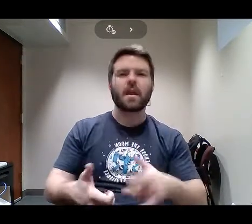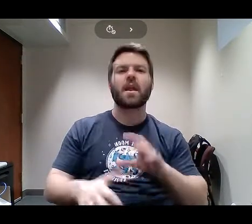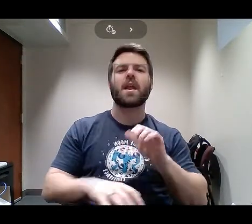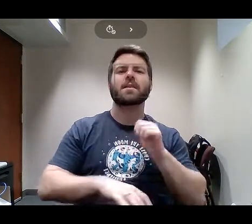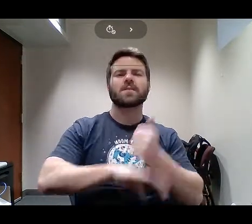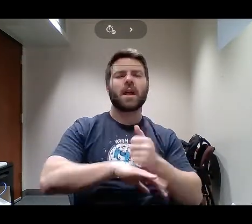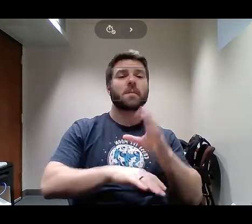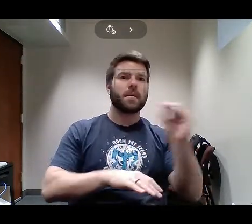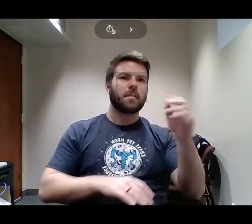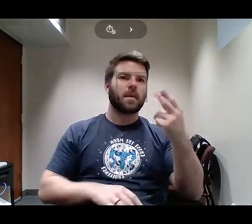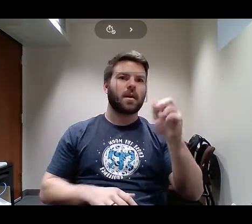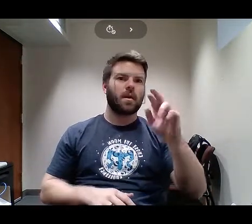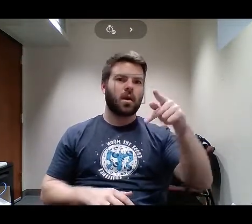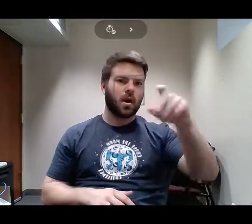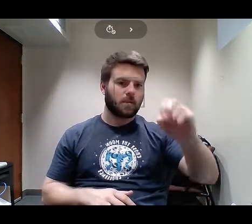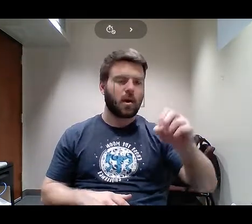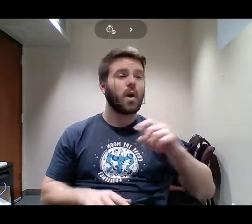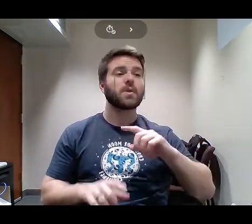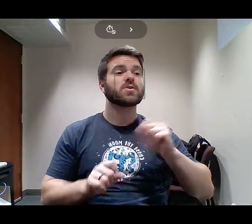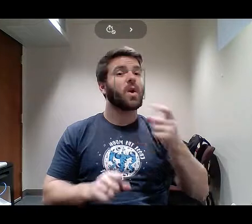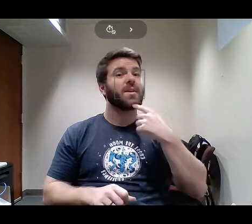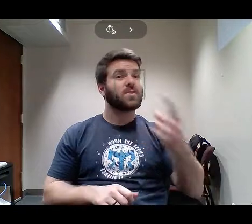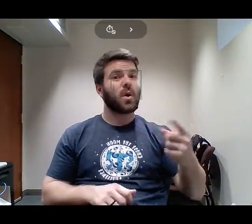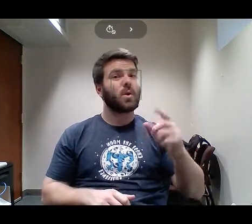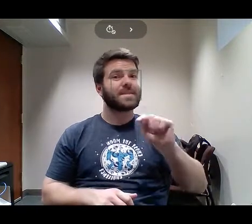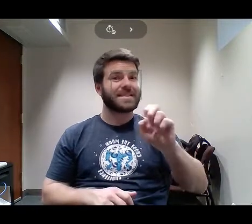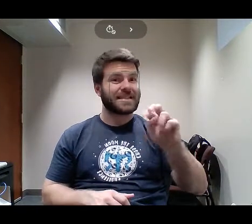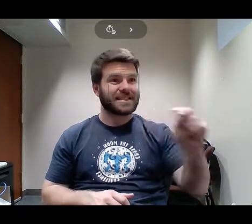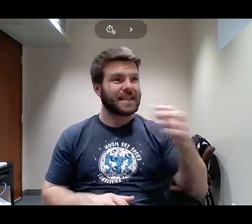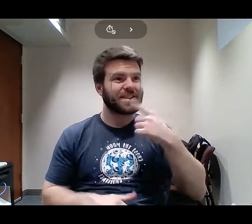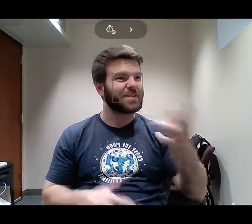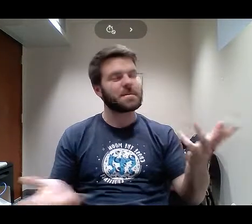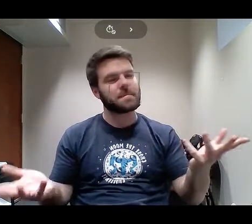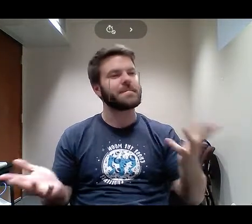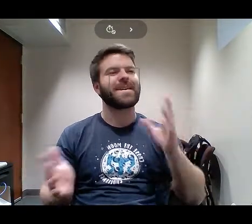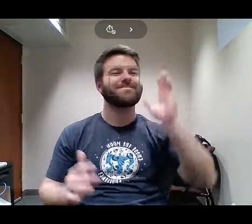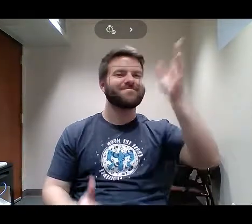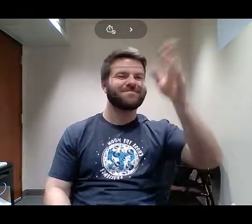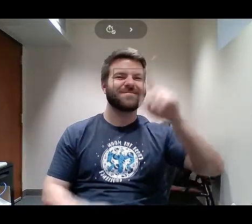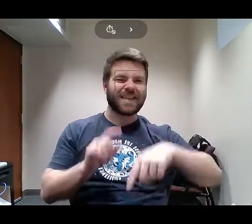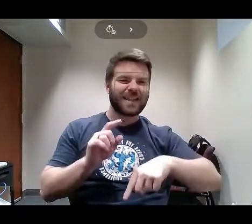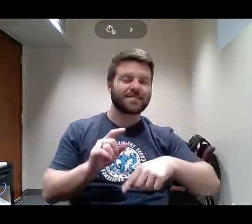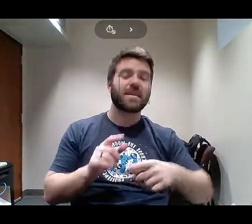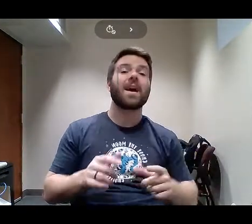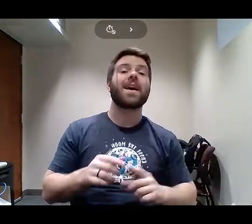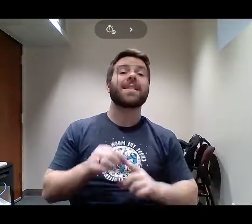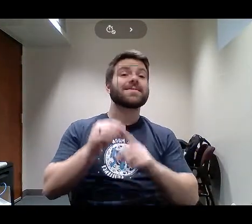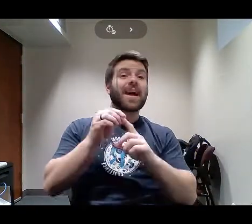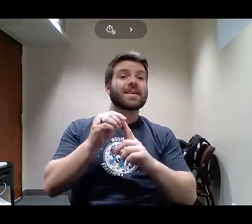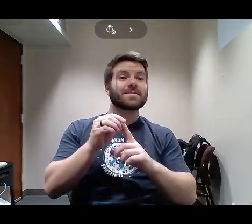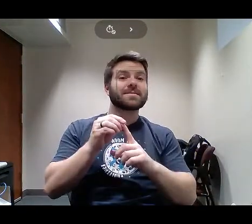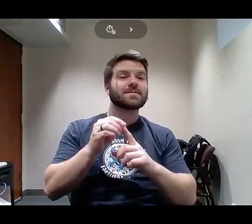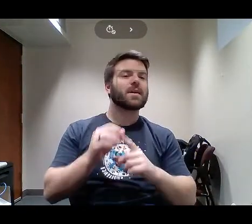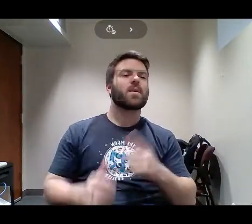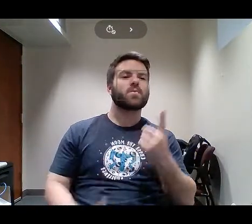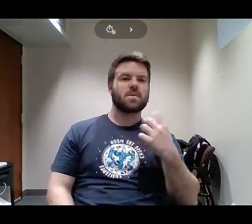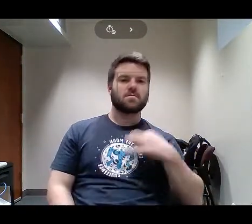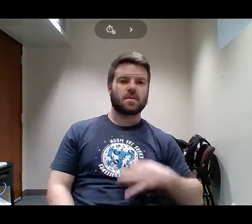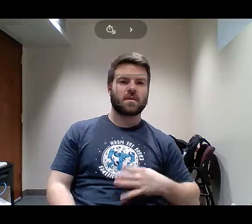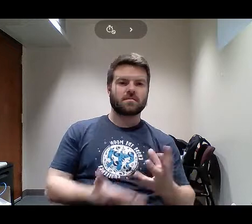them, I cannot come and give a speech, unless I can earn one more credit. Because my dad's still saying, I'm